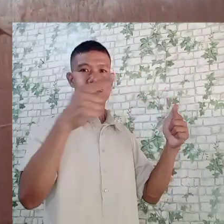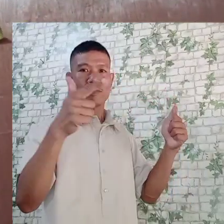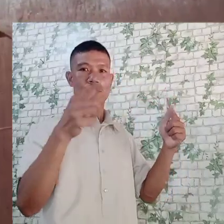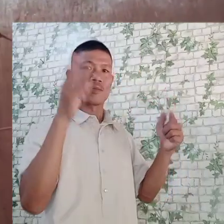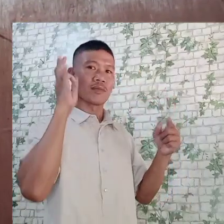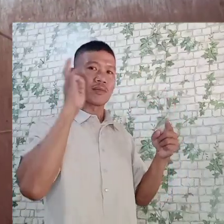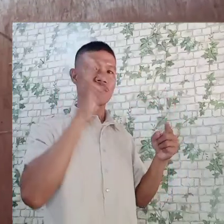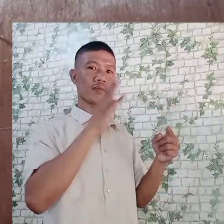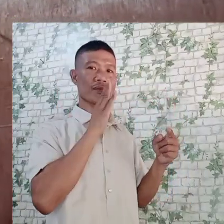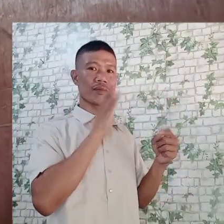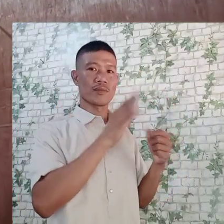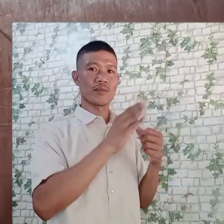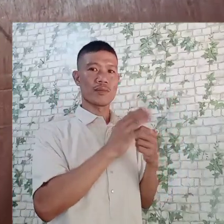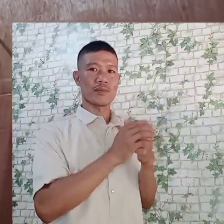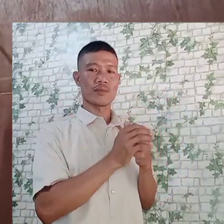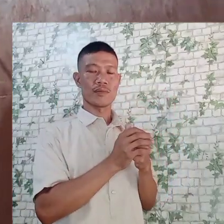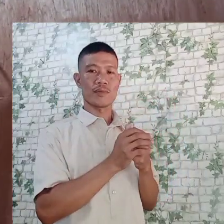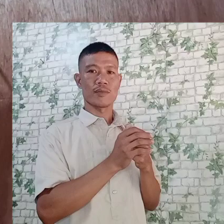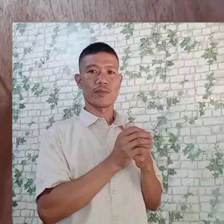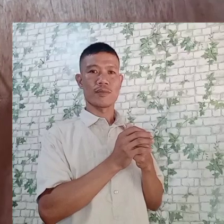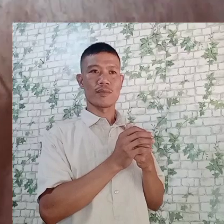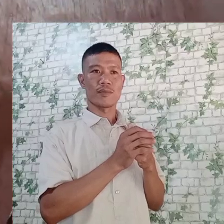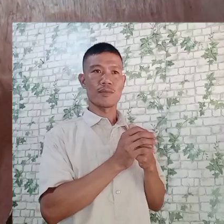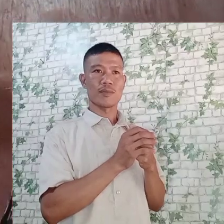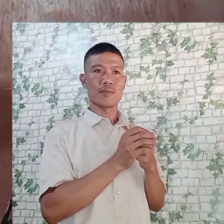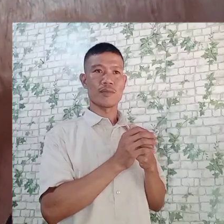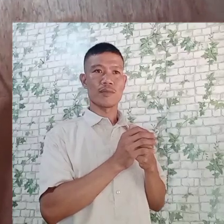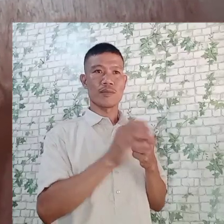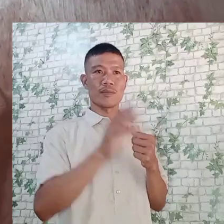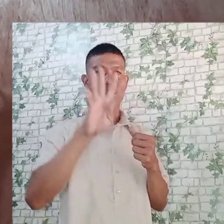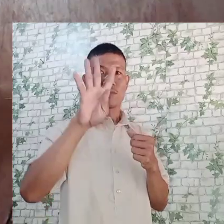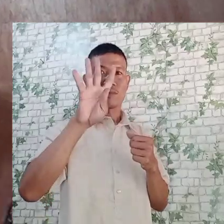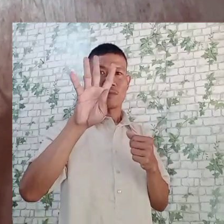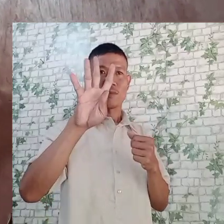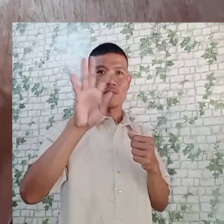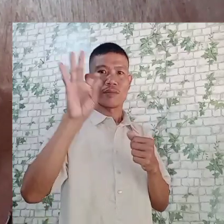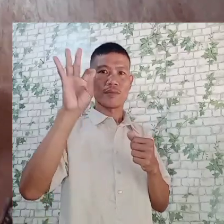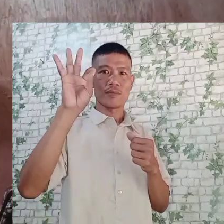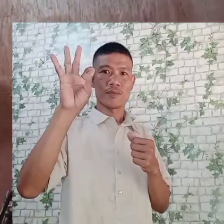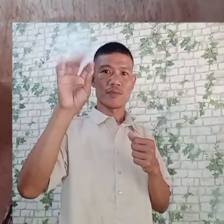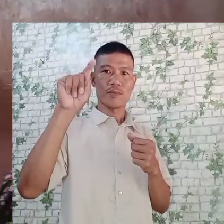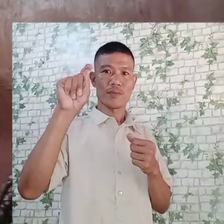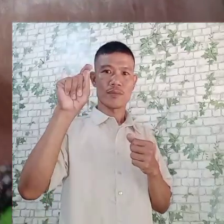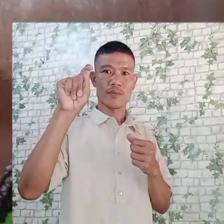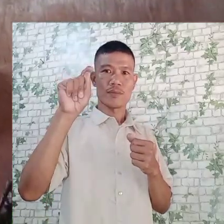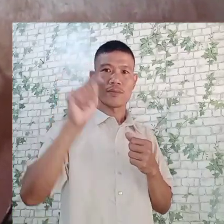will be, so we will see for feet.